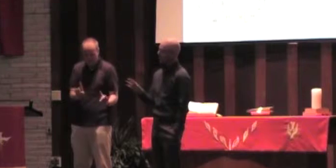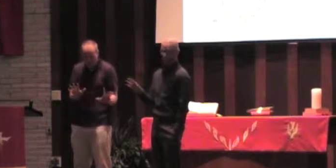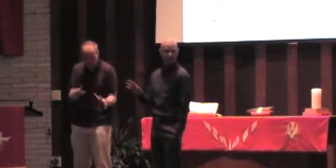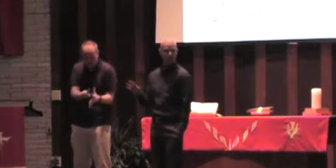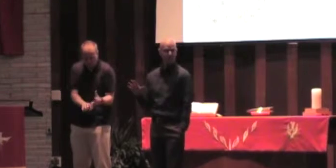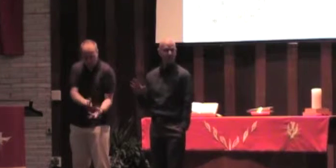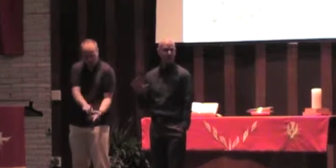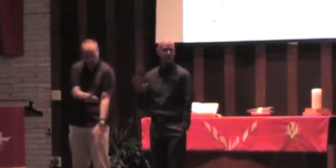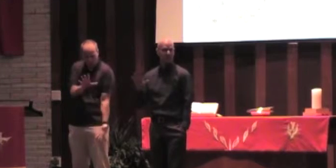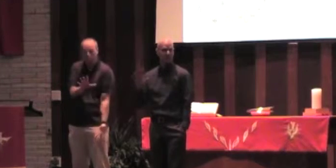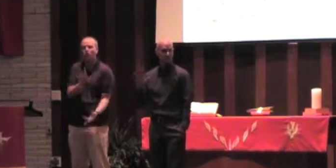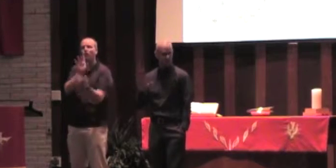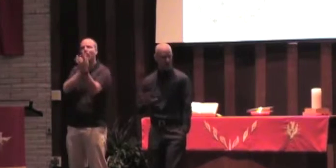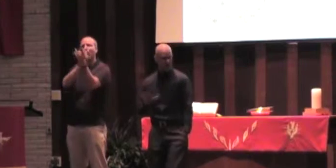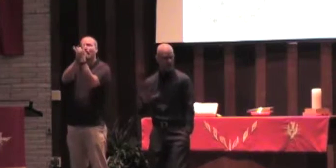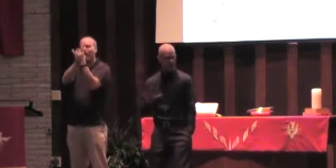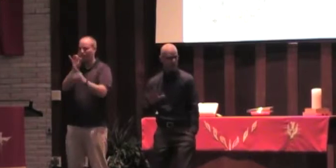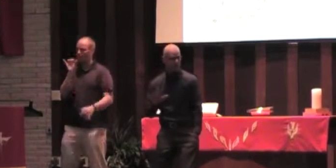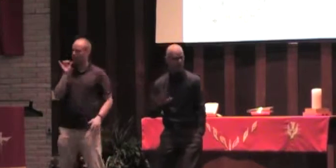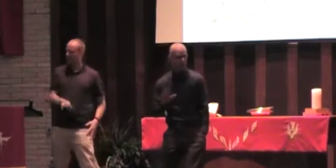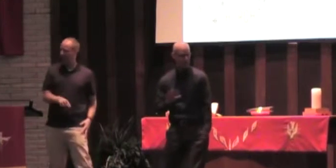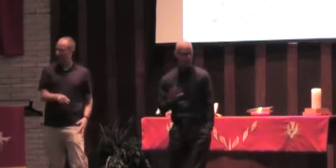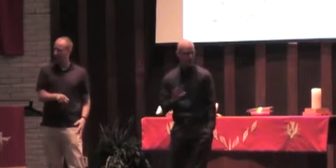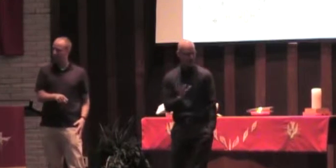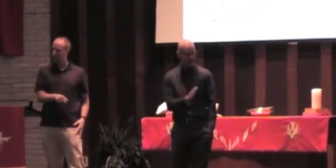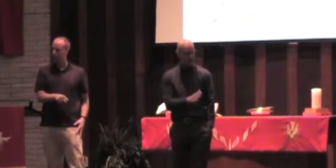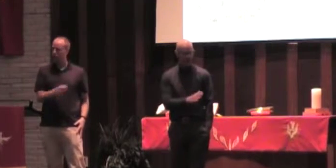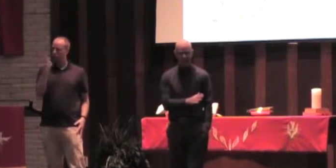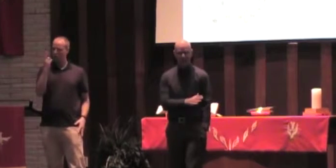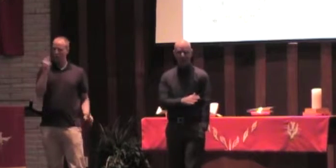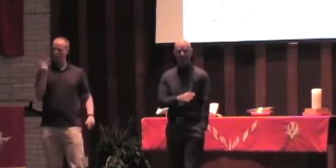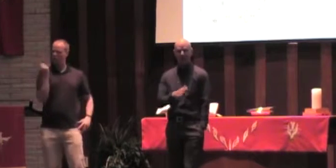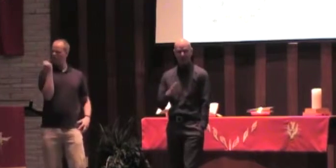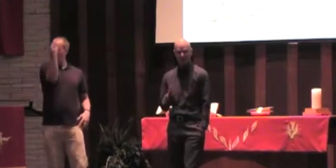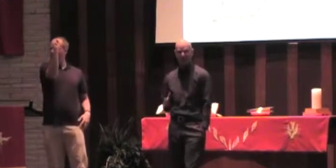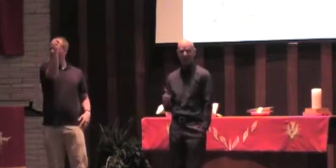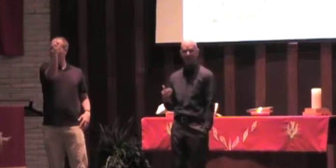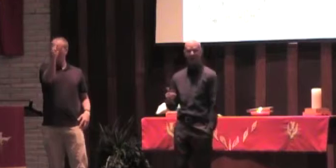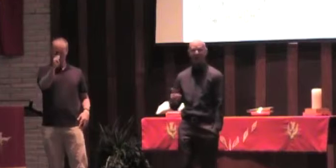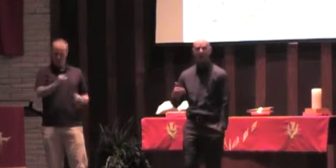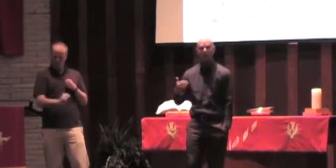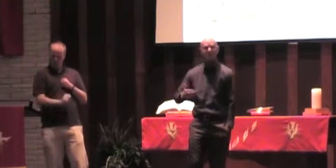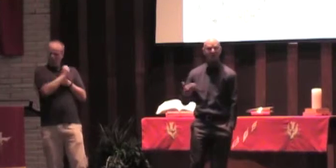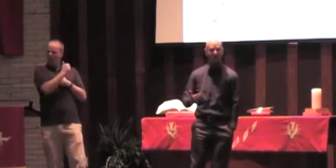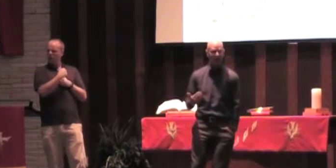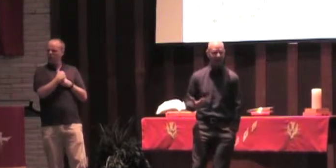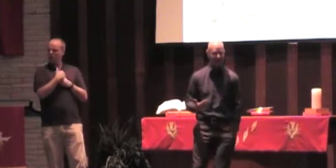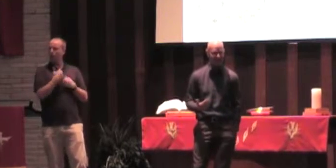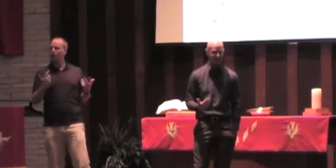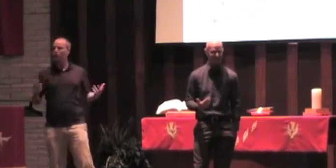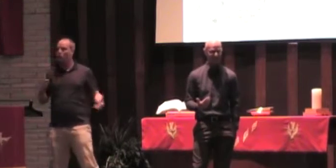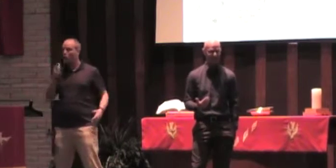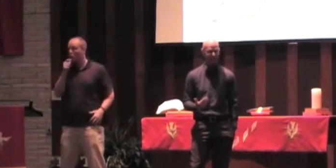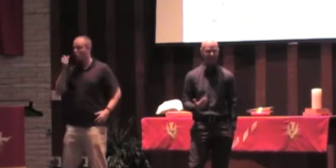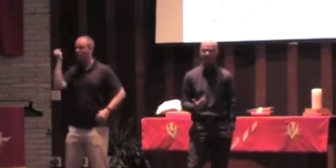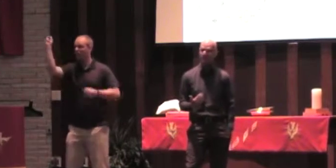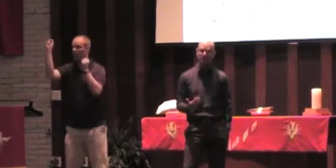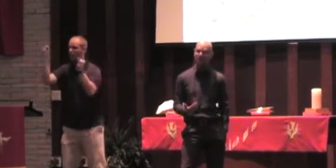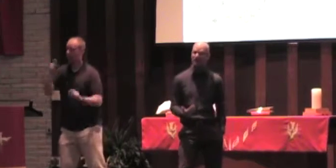That was, that was what caused the riot, and it became a threat. Now, think about who did the rioting.